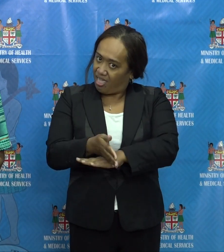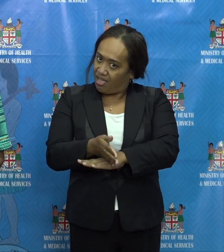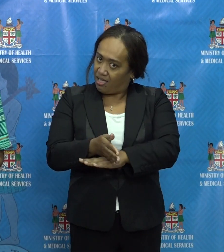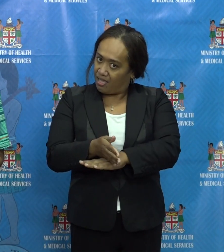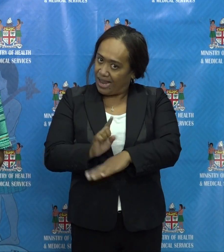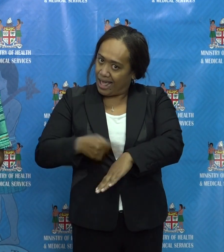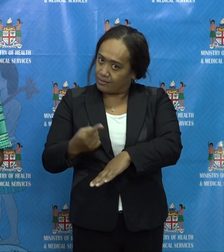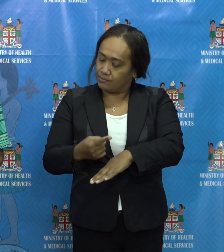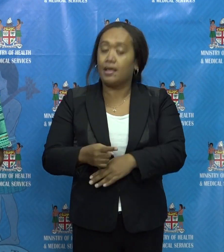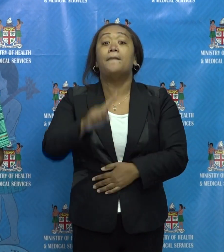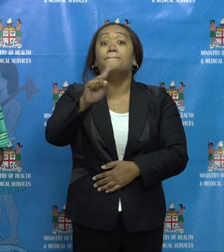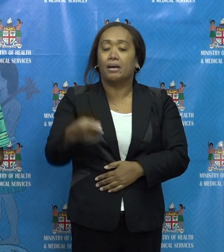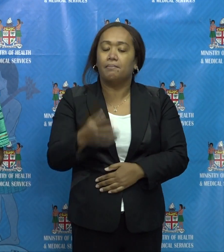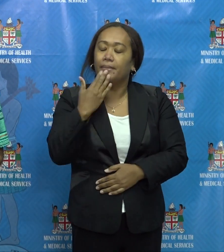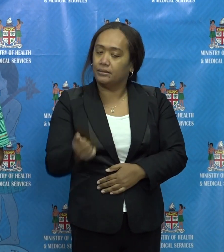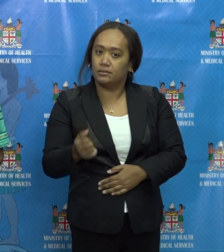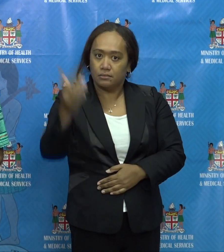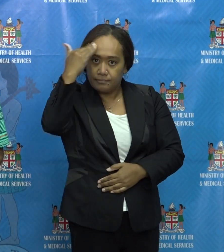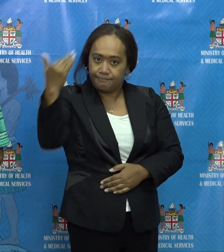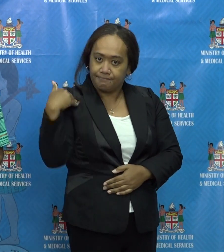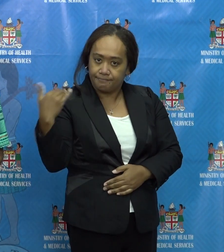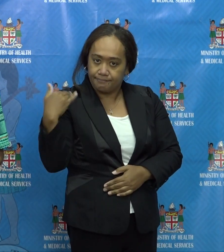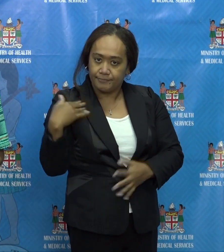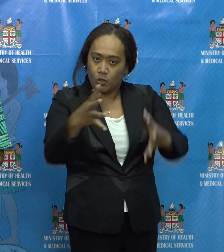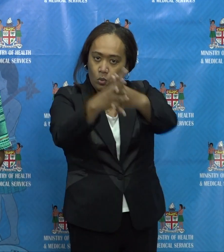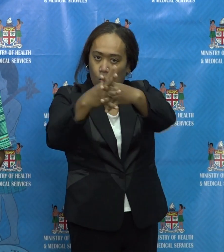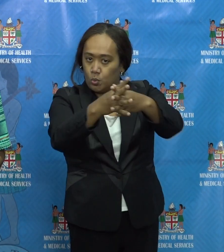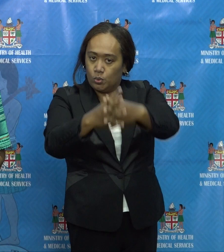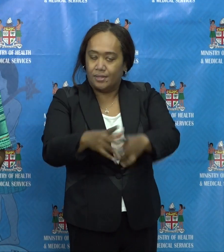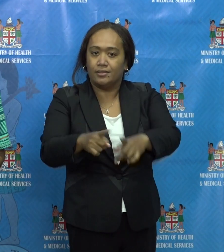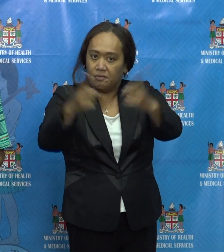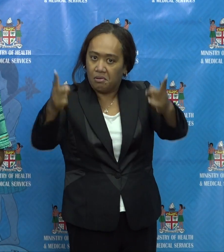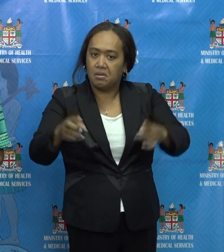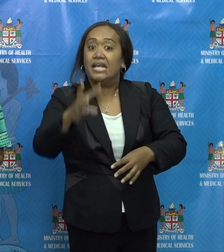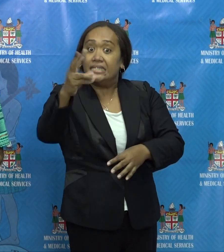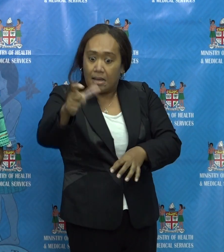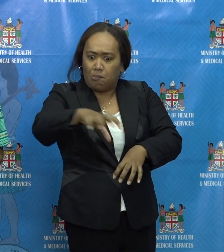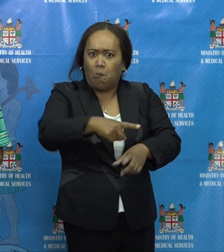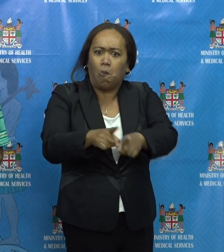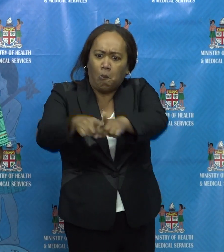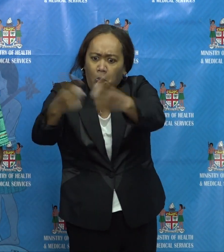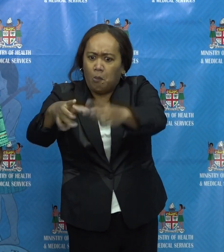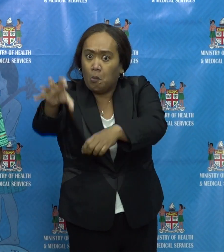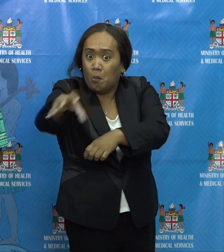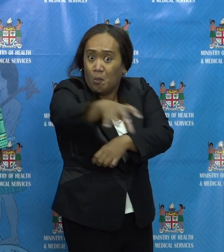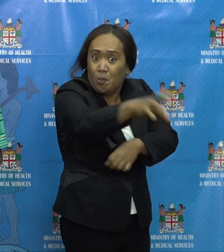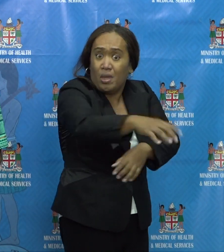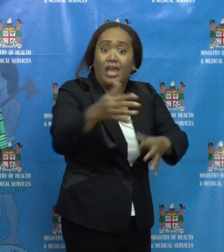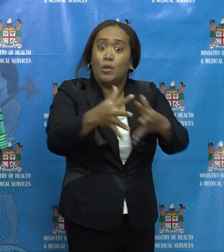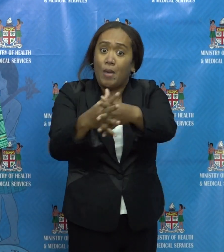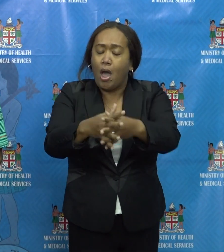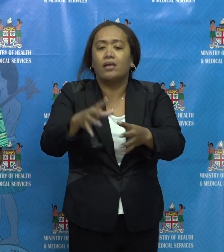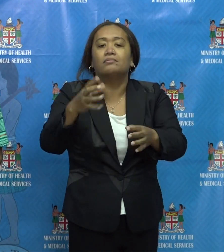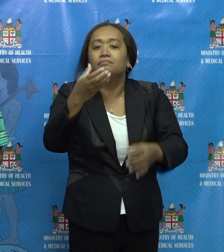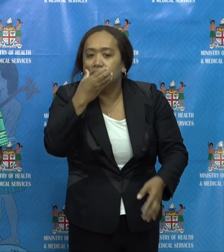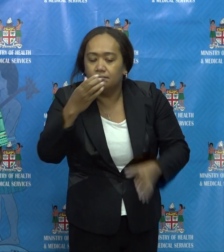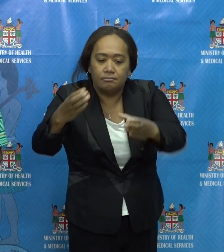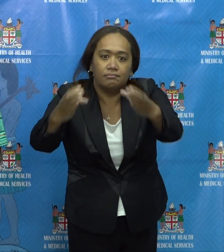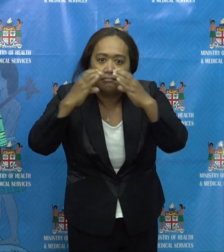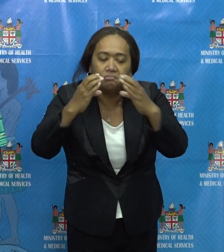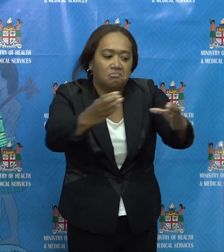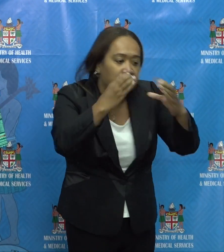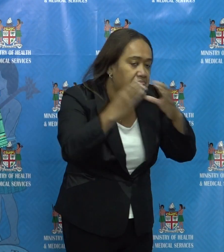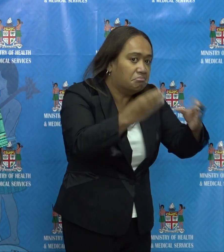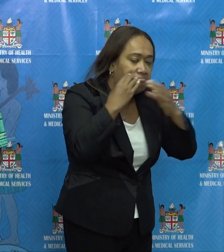And please keep in mind that most places in the U.S.A. still require people to wear masks indoor, and that public places and businesses